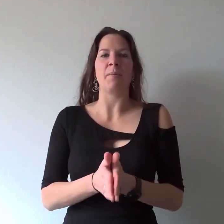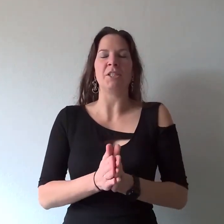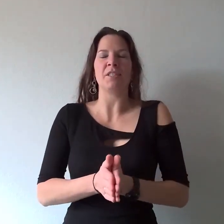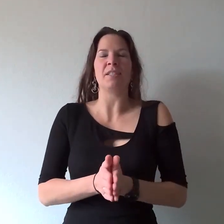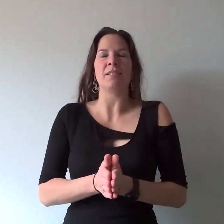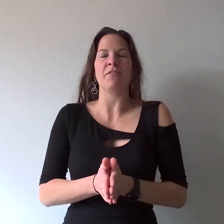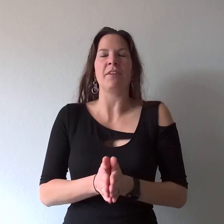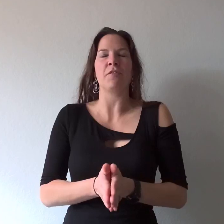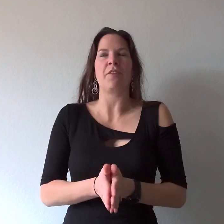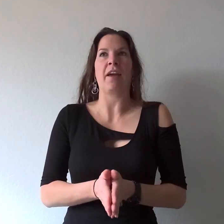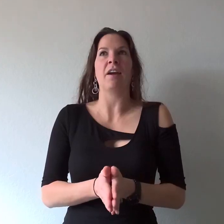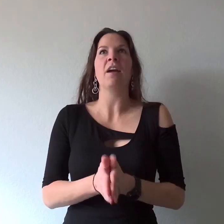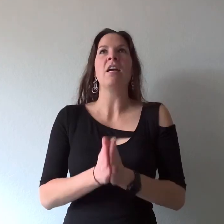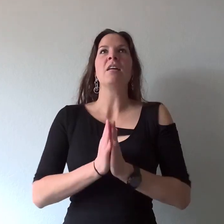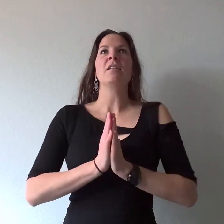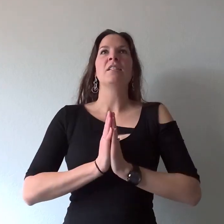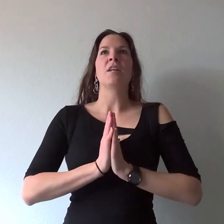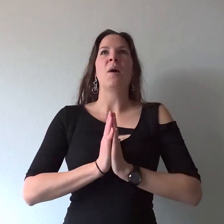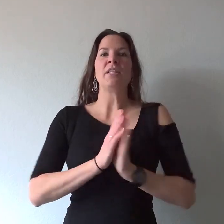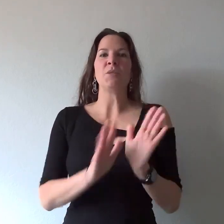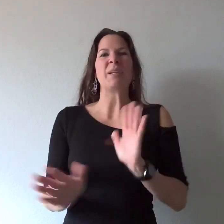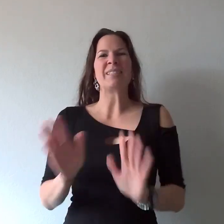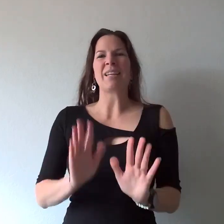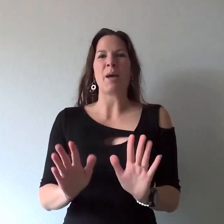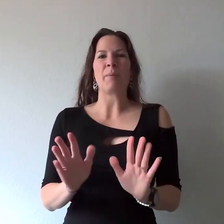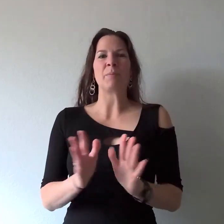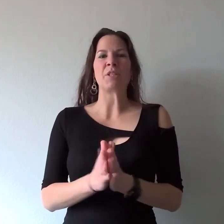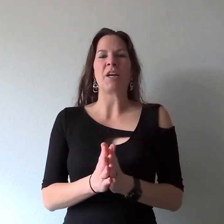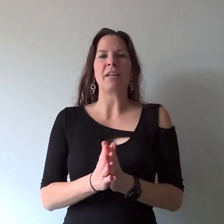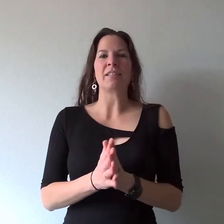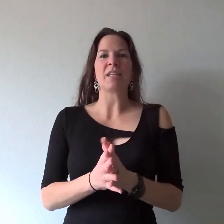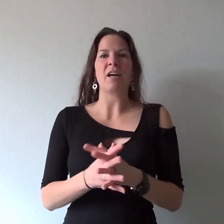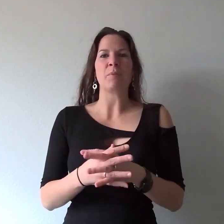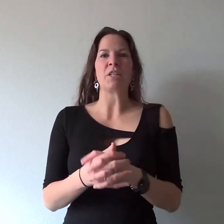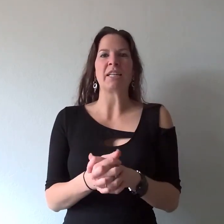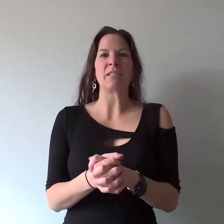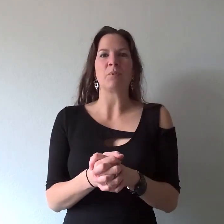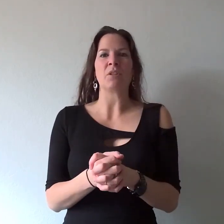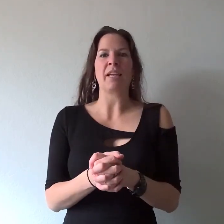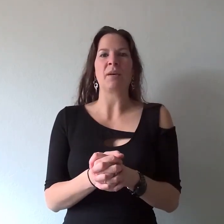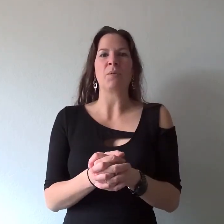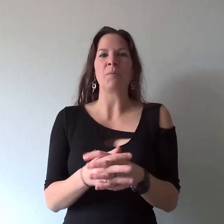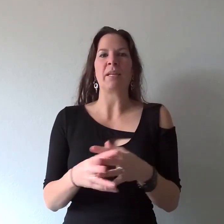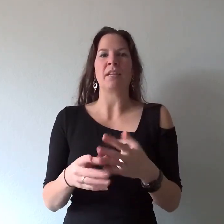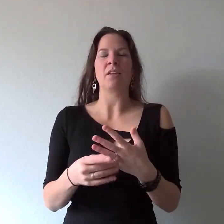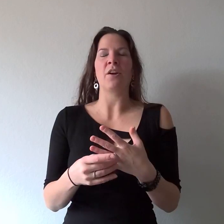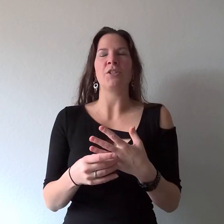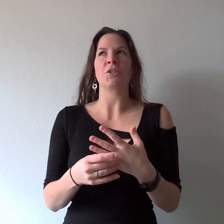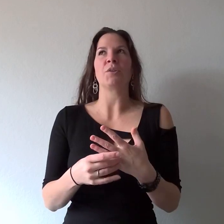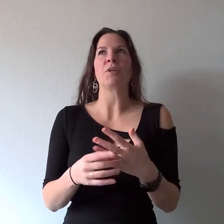it just doesn't feel fair so I do mix it up I'm sorry it's not predictable like it would be in a larger group